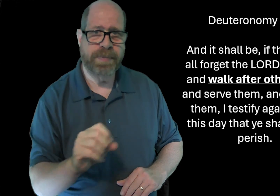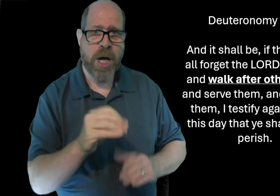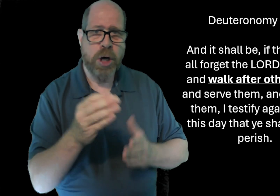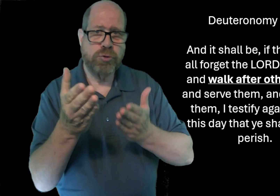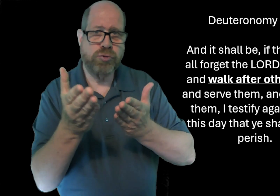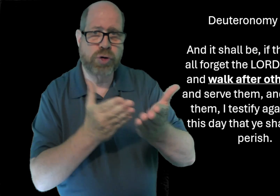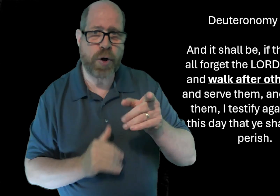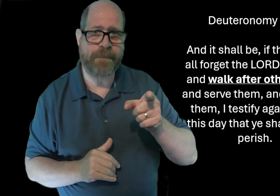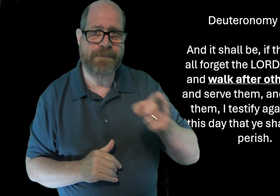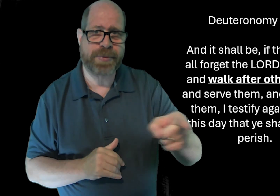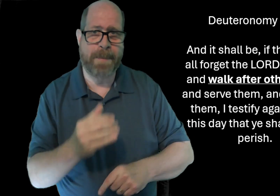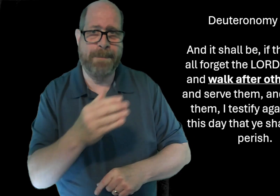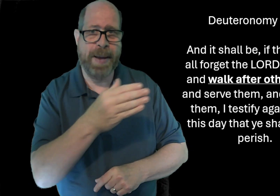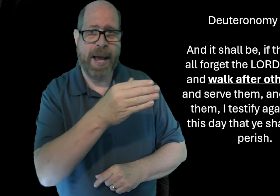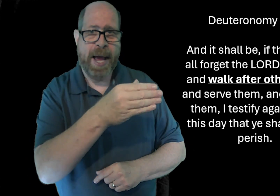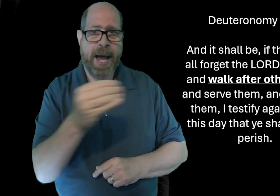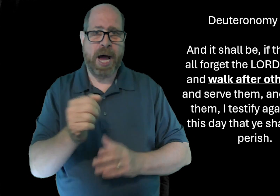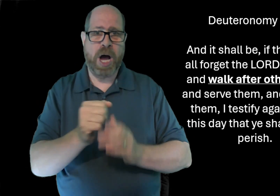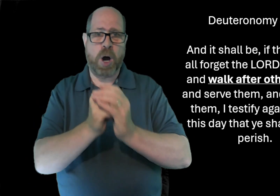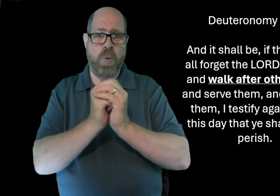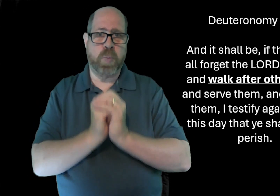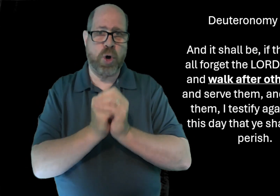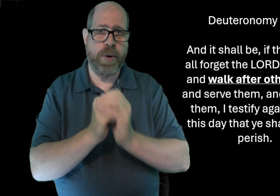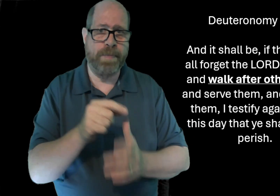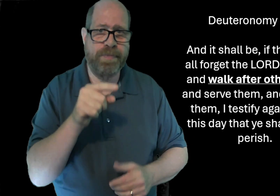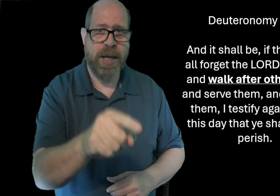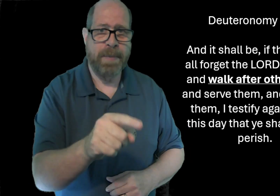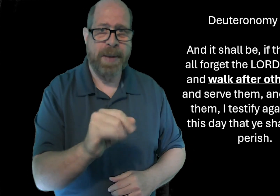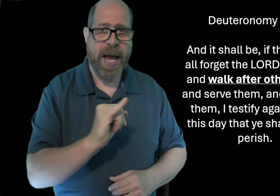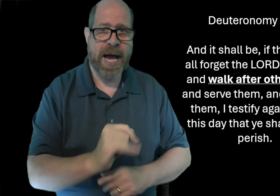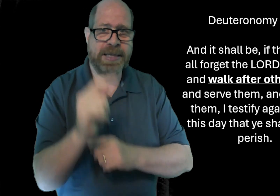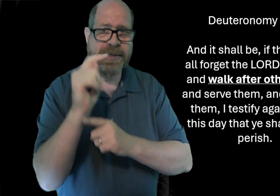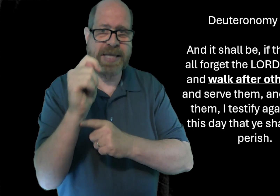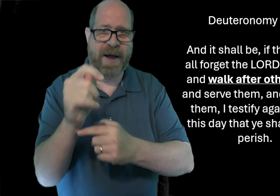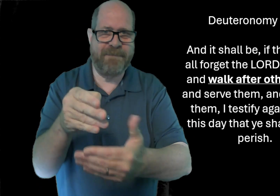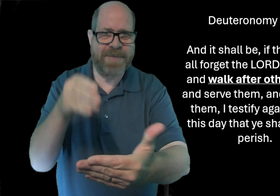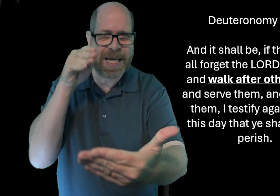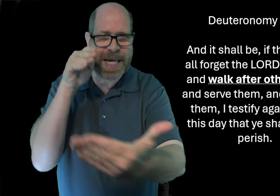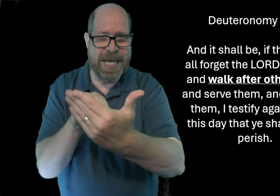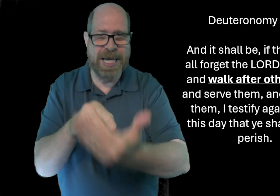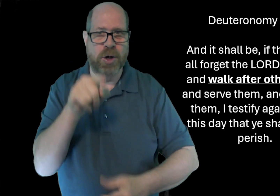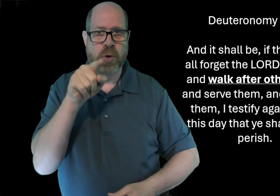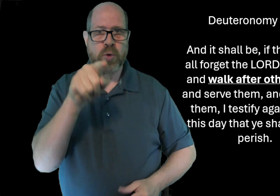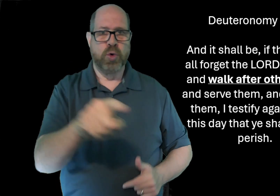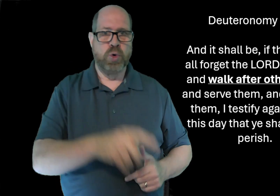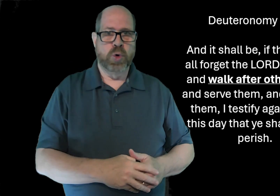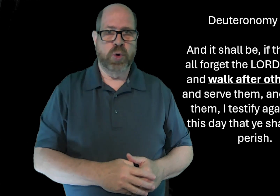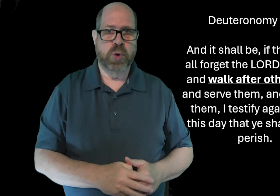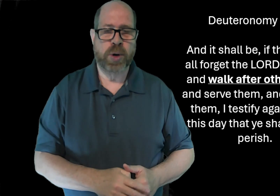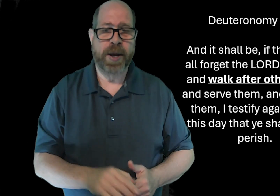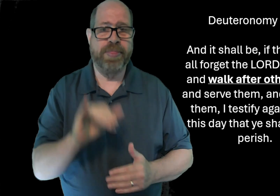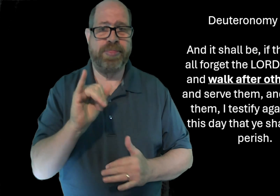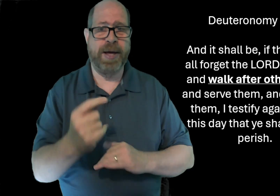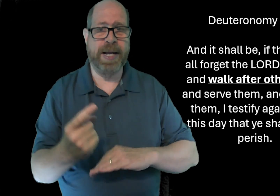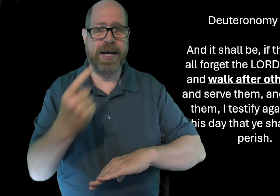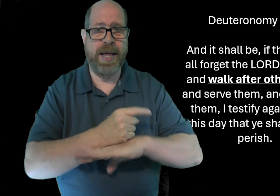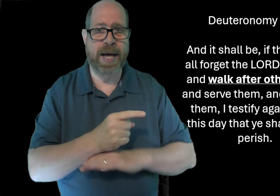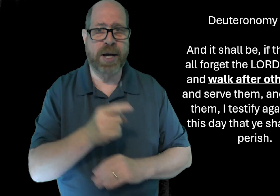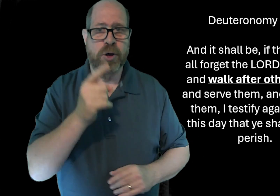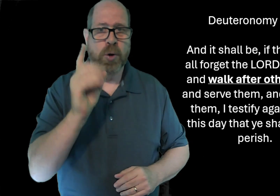and serve them, and worship them. Then, I testify against you this day, that